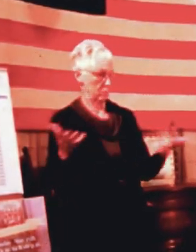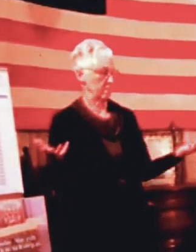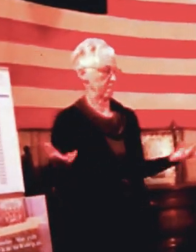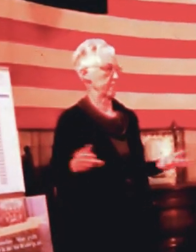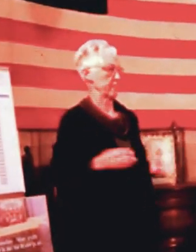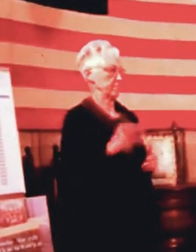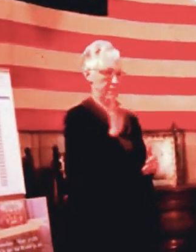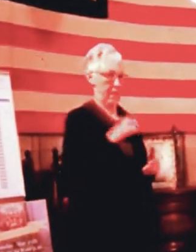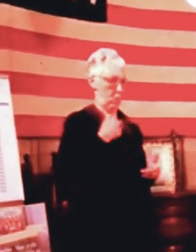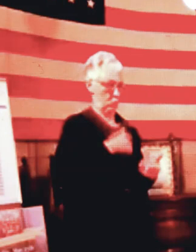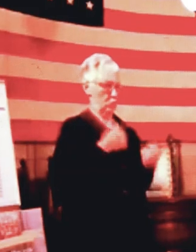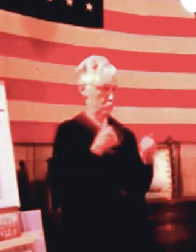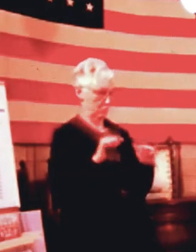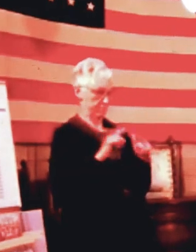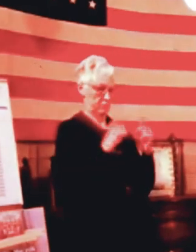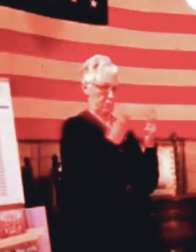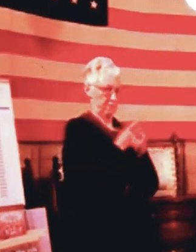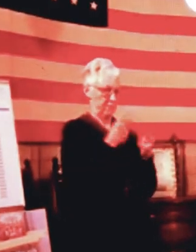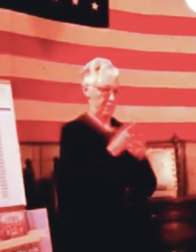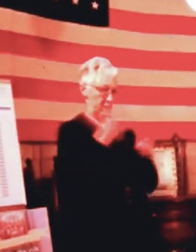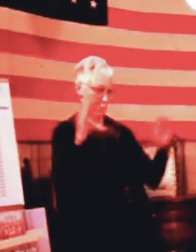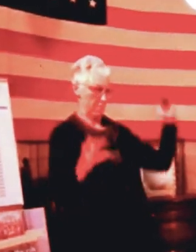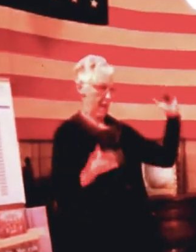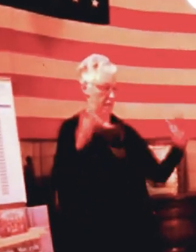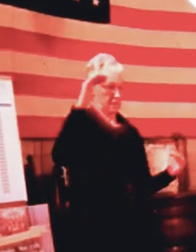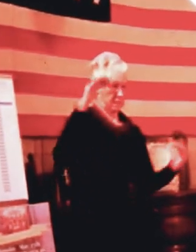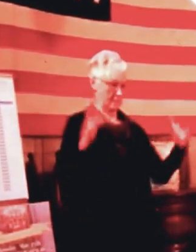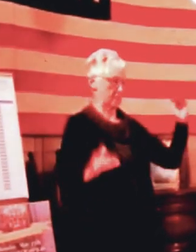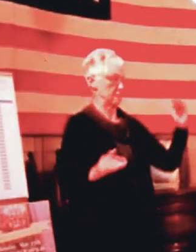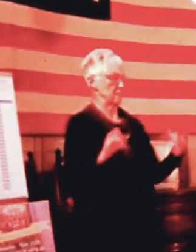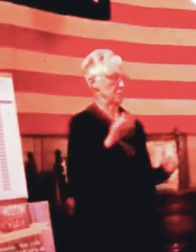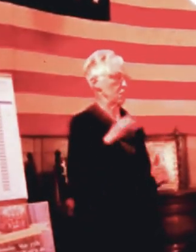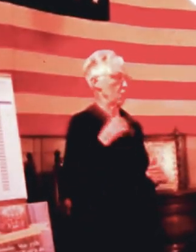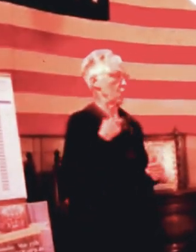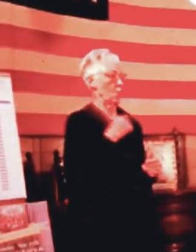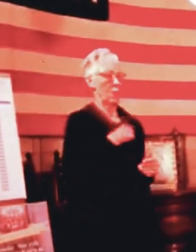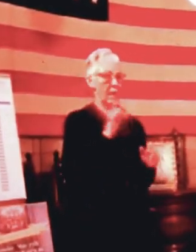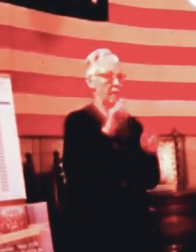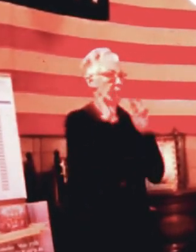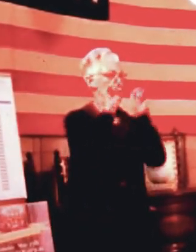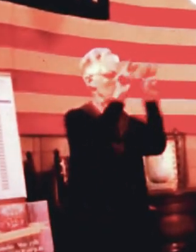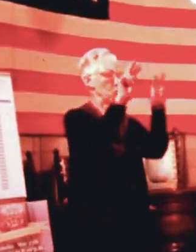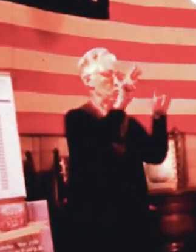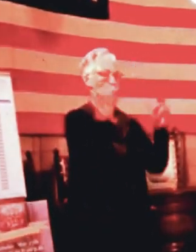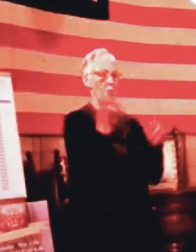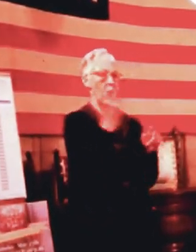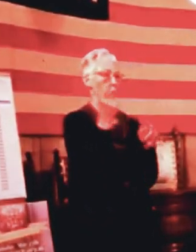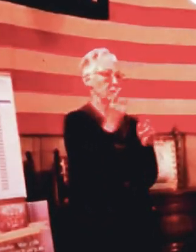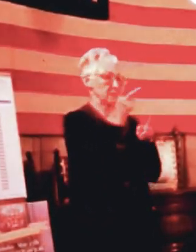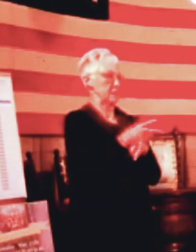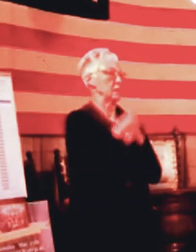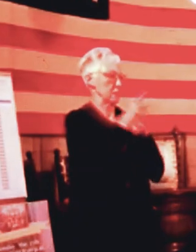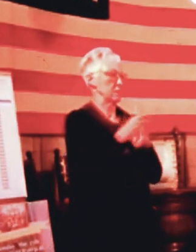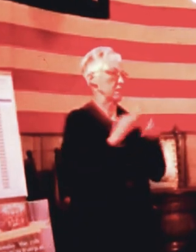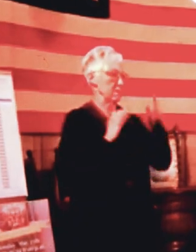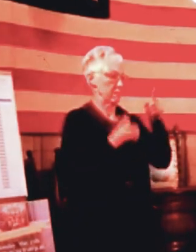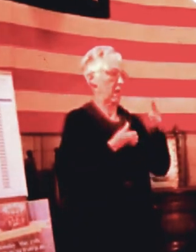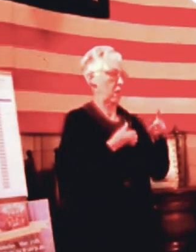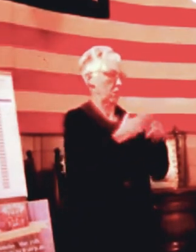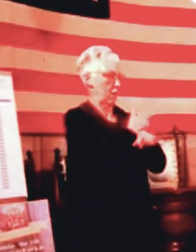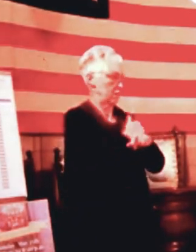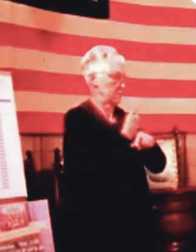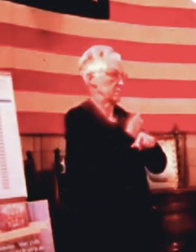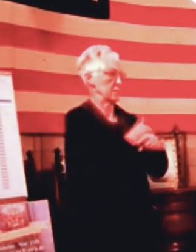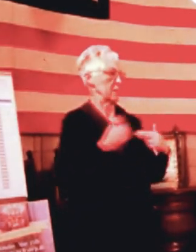So we're just going to continue to focus on the health care system and make sure that that is available as kind of that benchmark, that variable that does not change whether or not we're